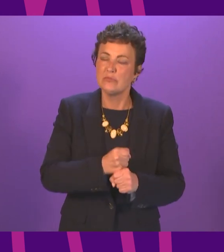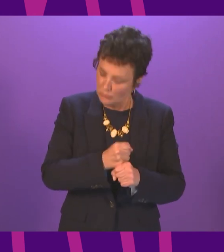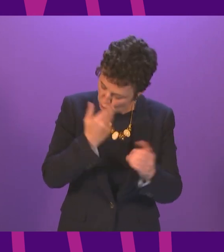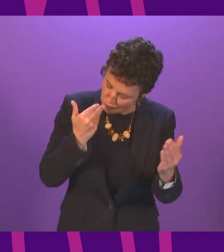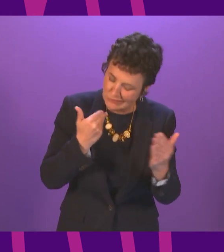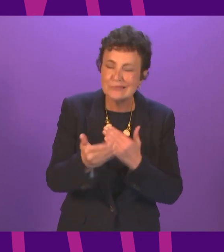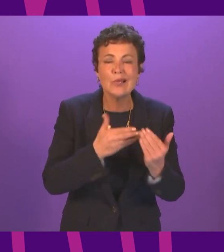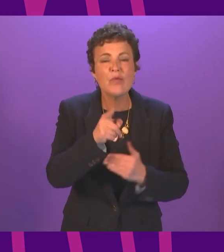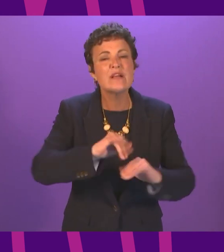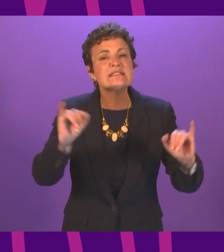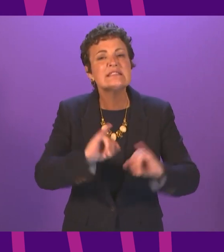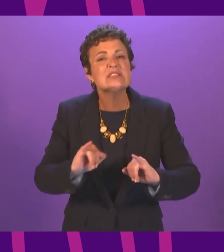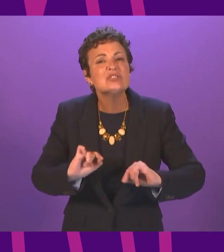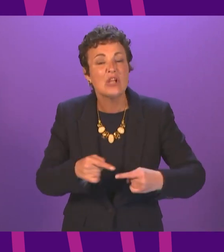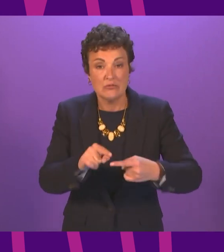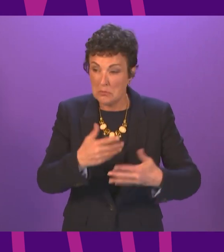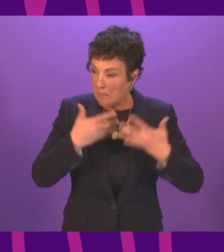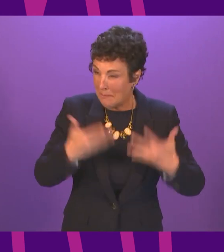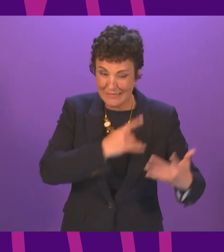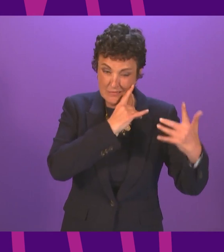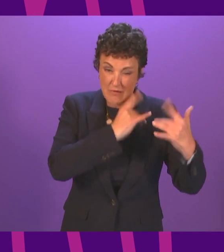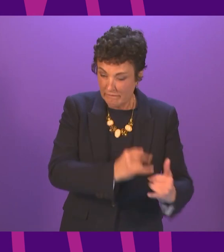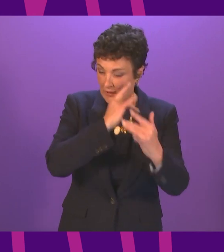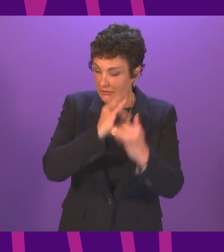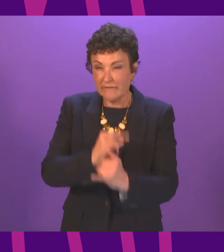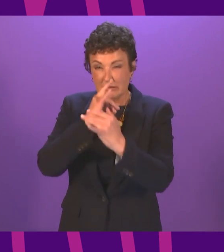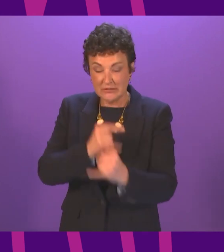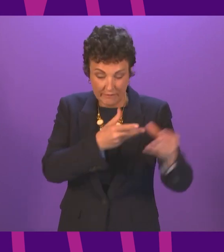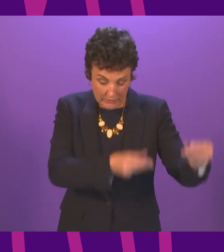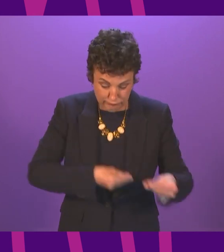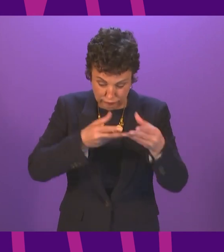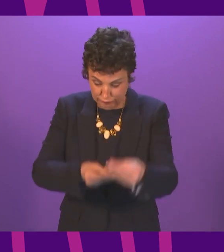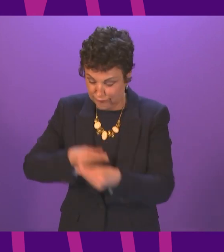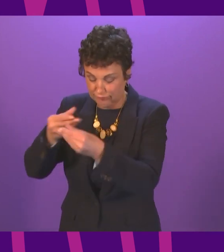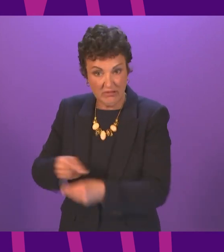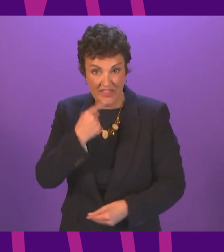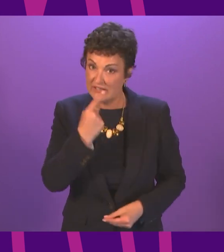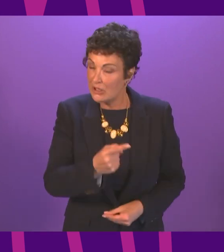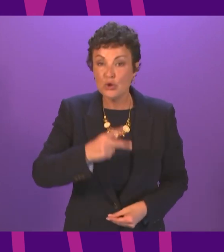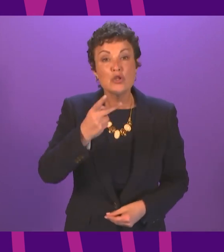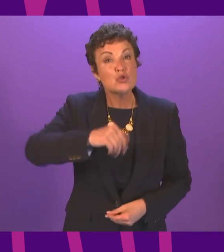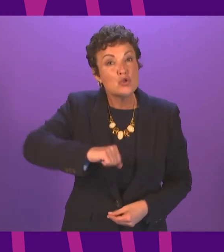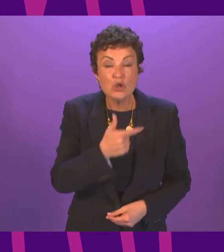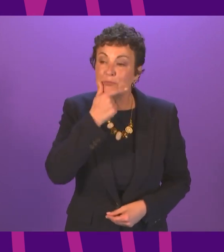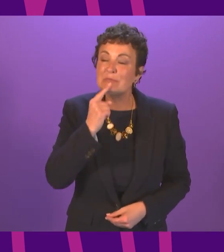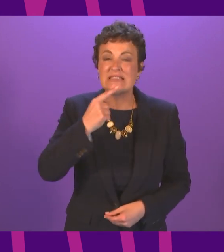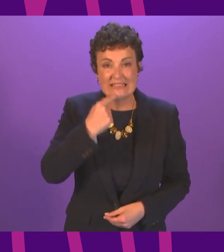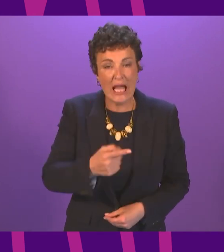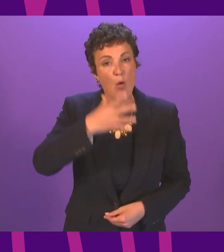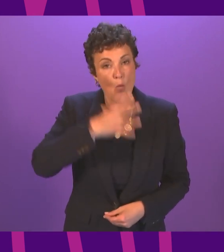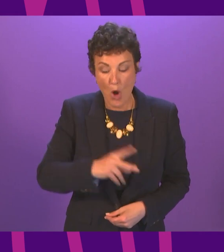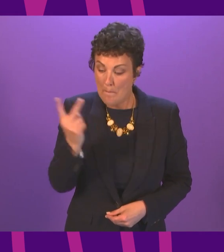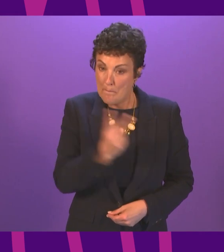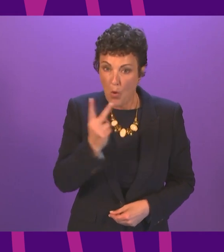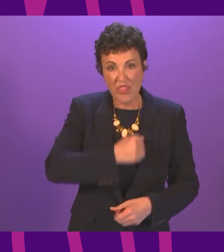serious challenges in survey after survey the people of Scotland want their two governments to work together now